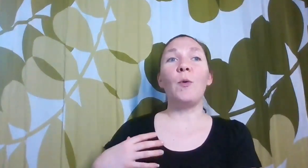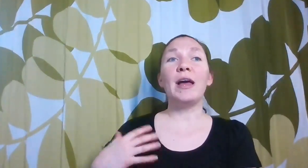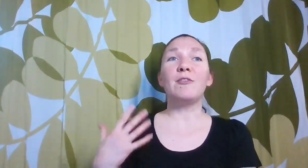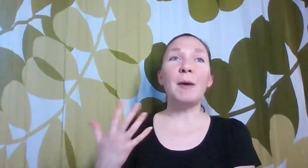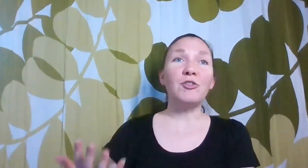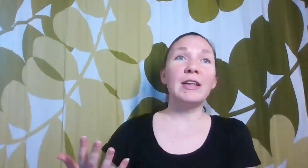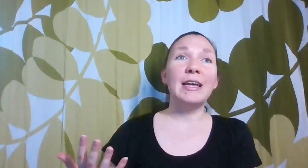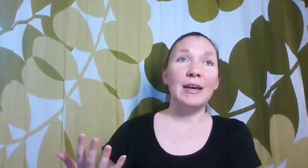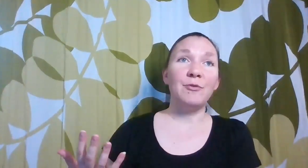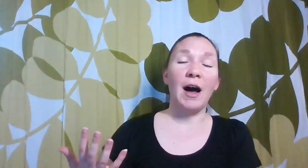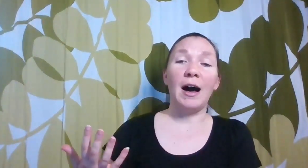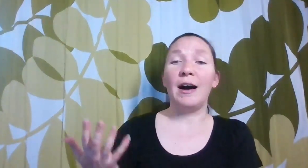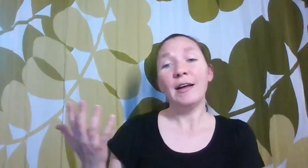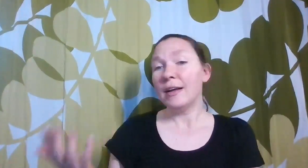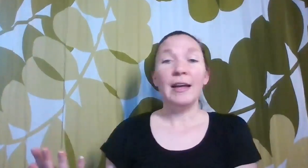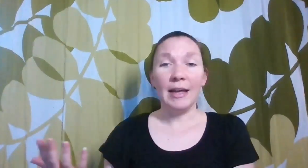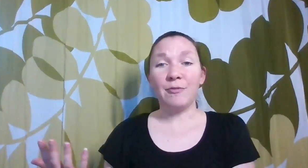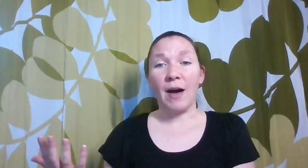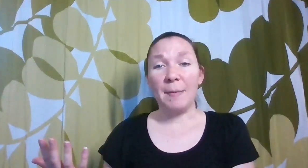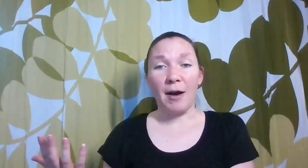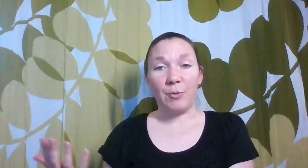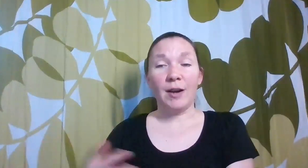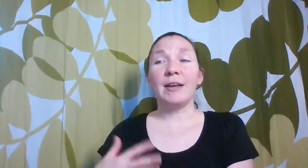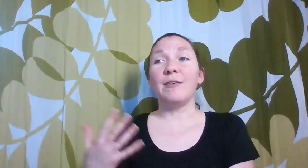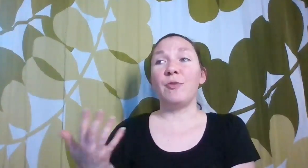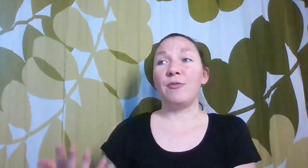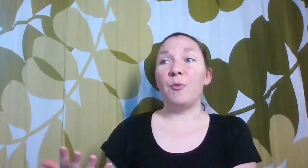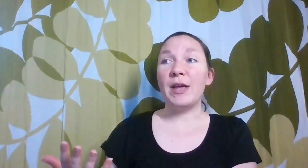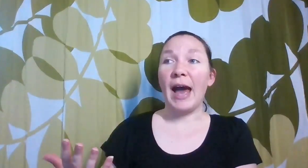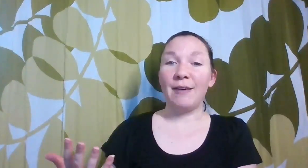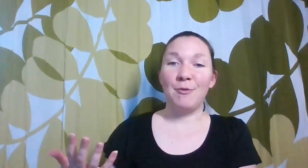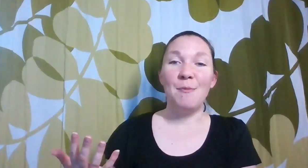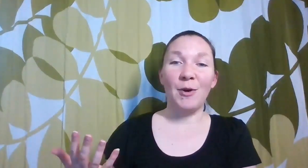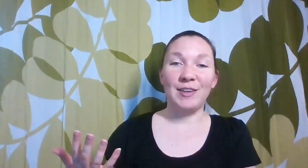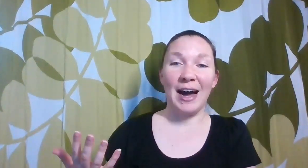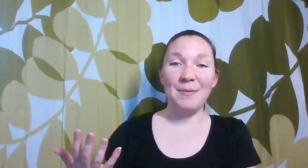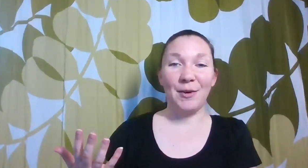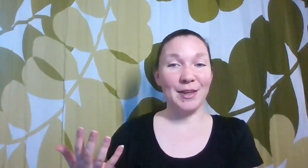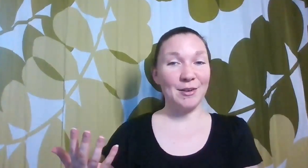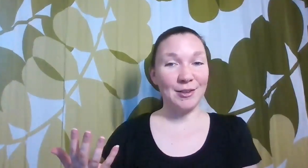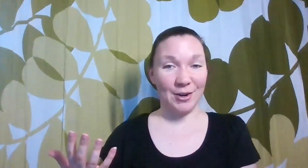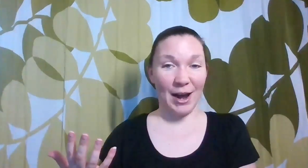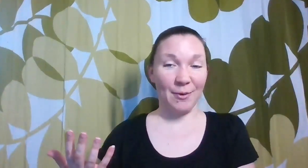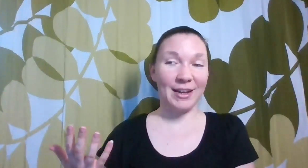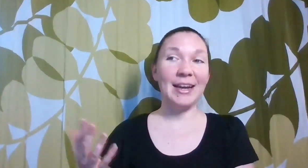especially if I'm off work, if we have more time where the adults are not working,